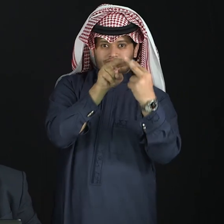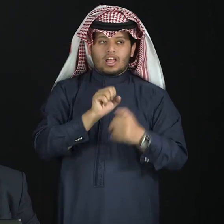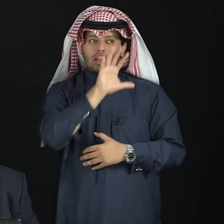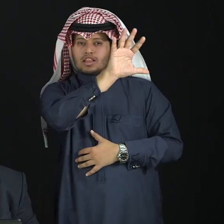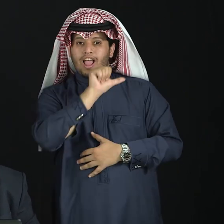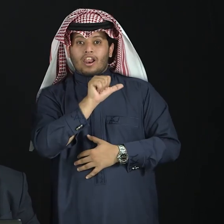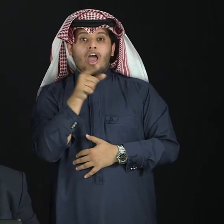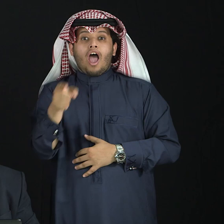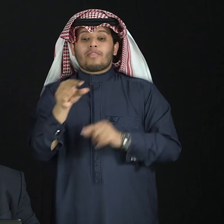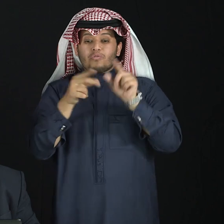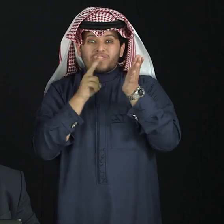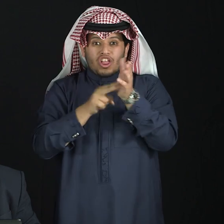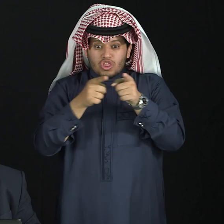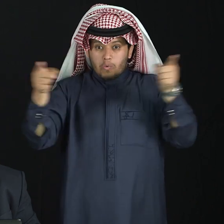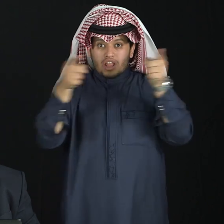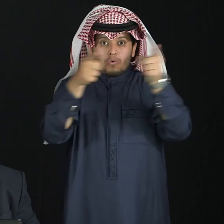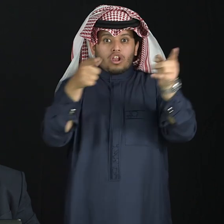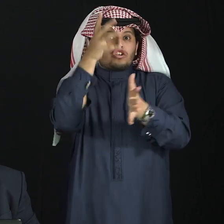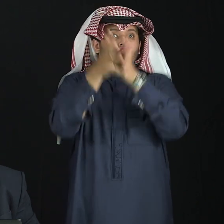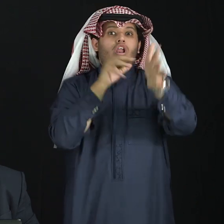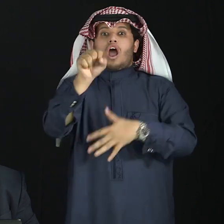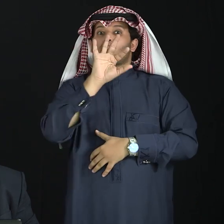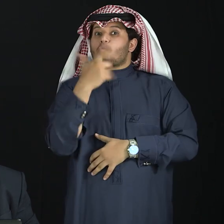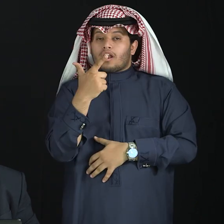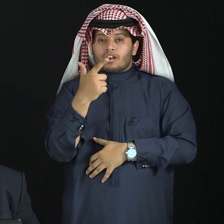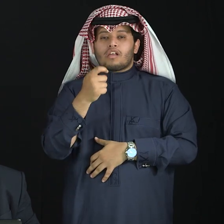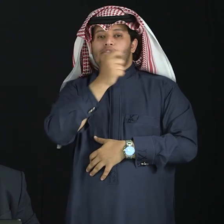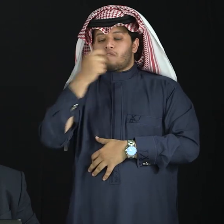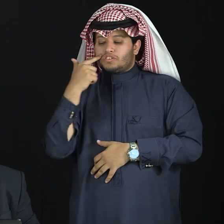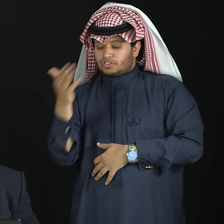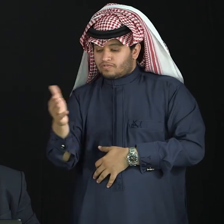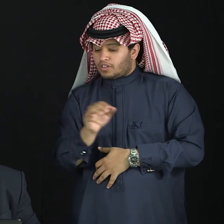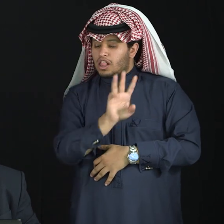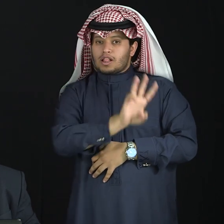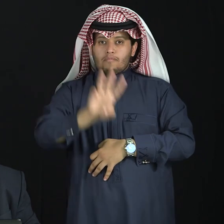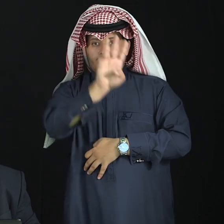.signasl